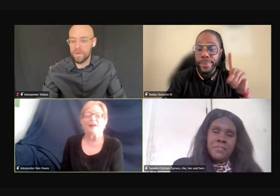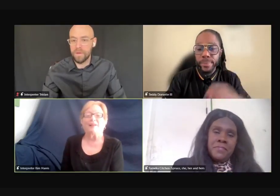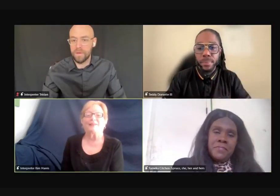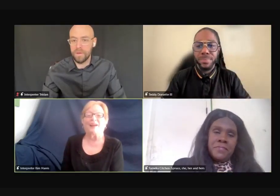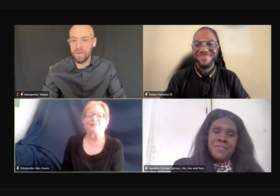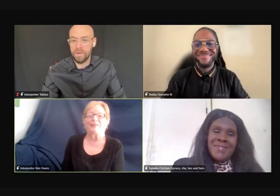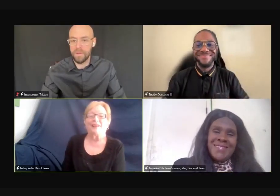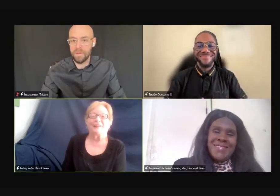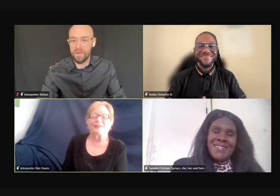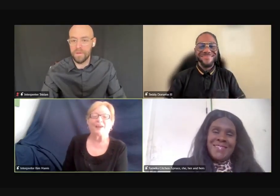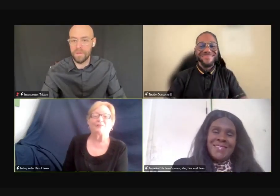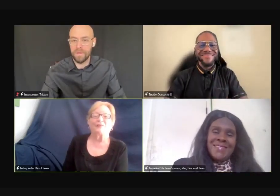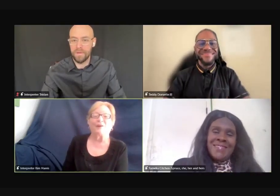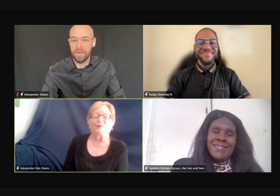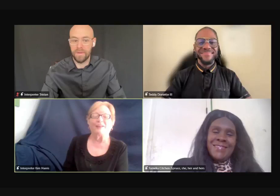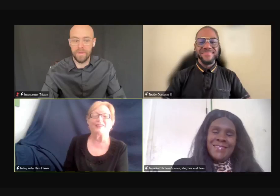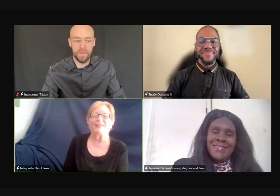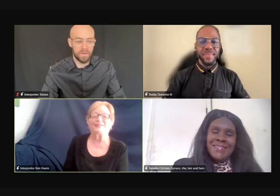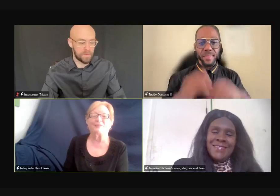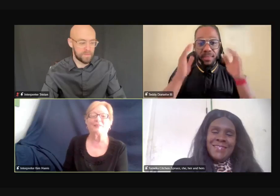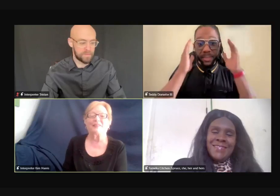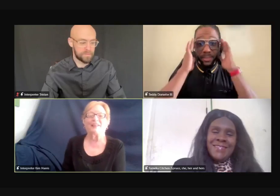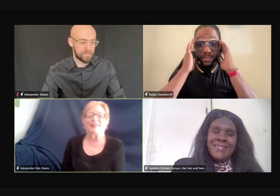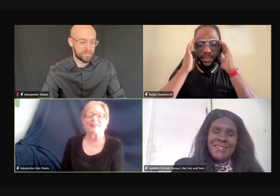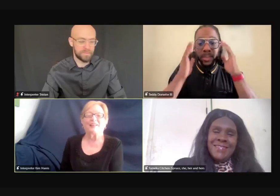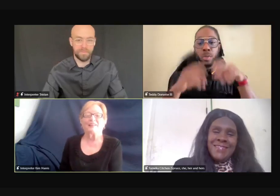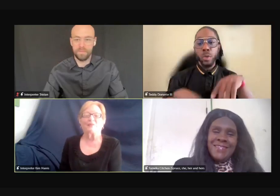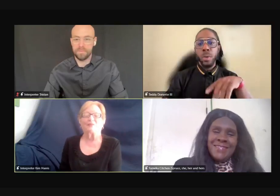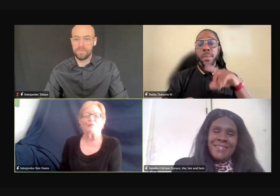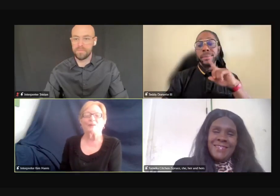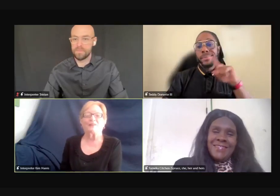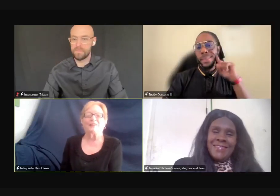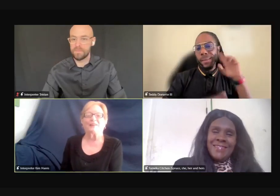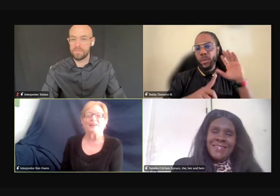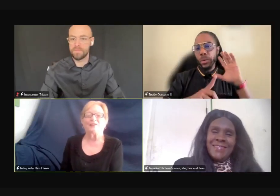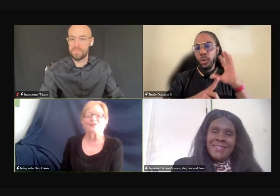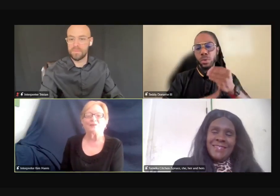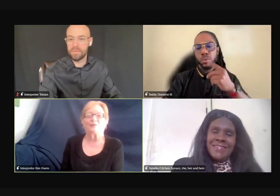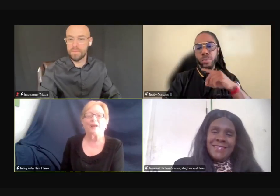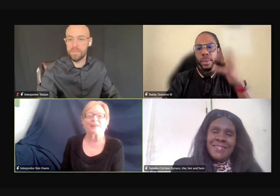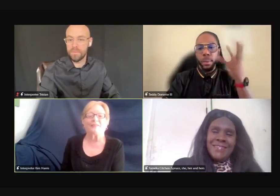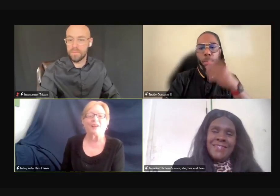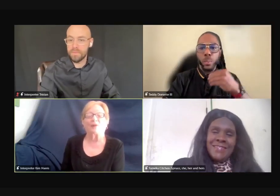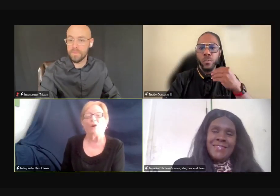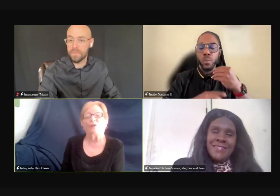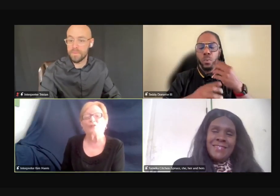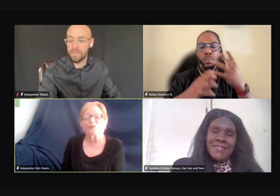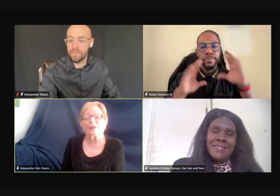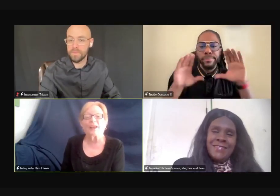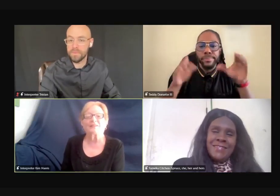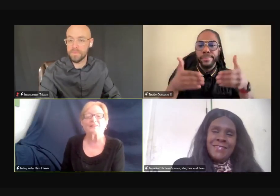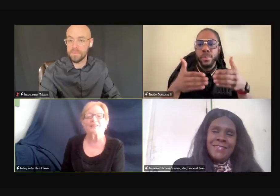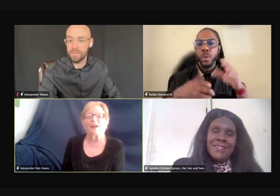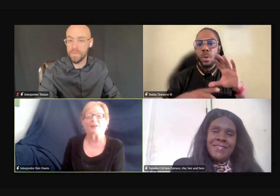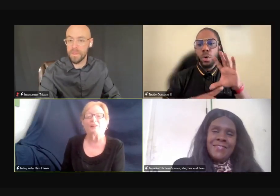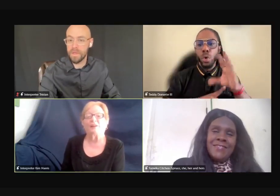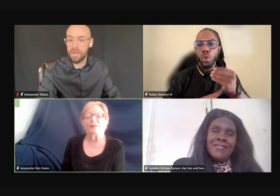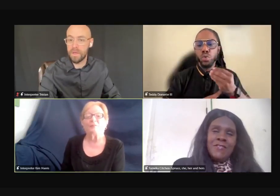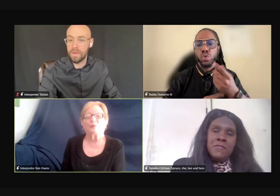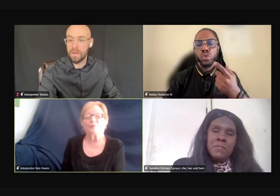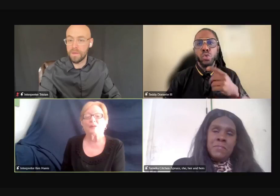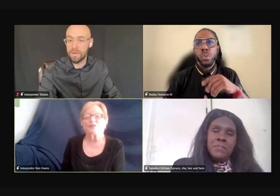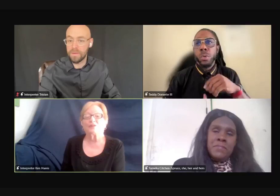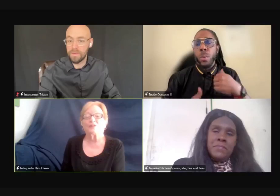Well, deaf, deaf know, deaf know what to do, deaf culture, guess, it's